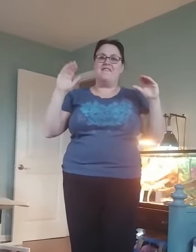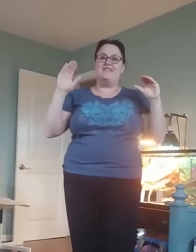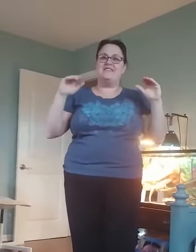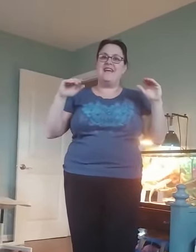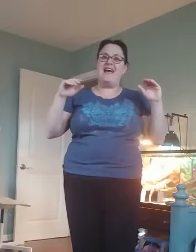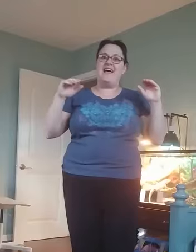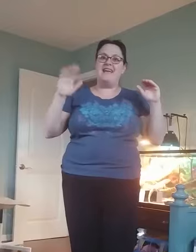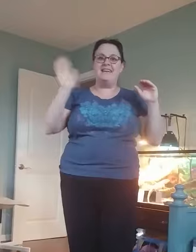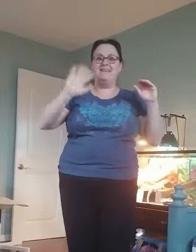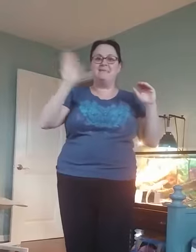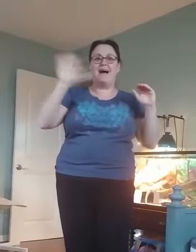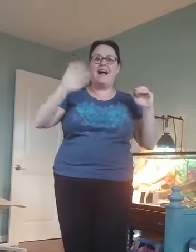a good day. Bye.